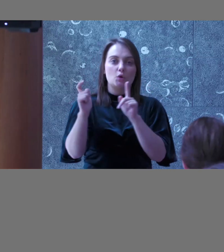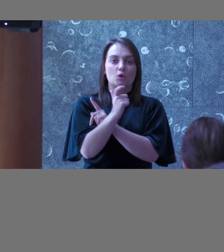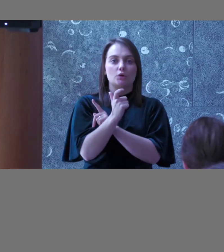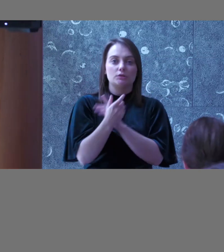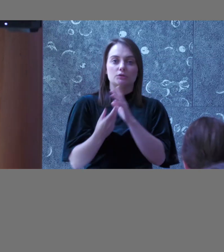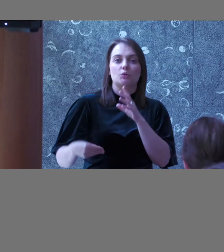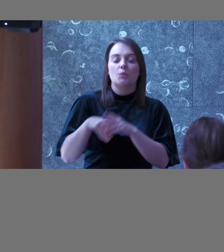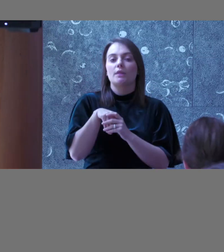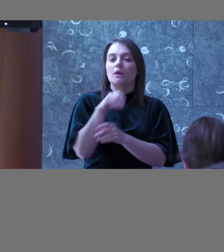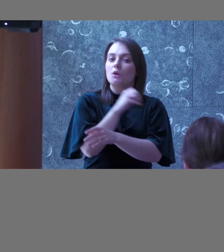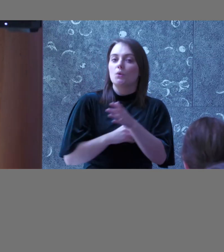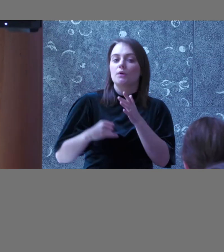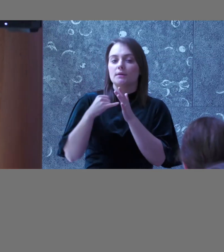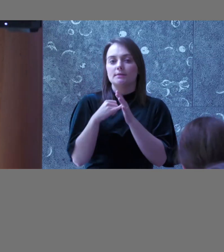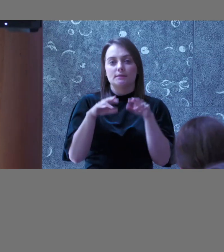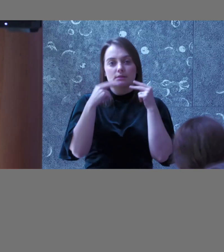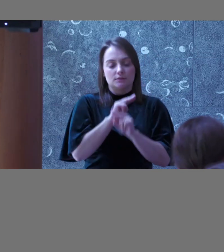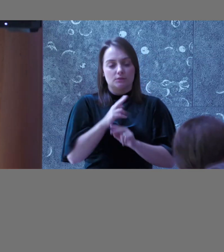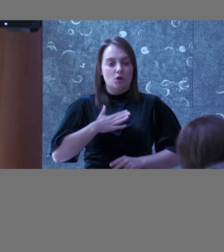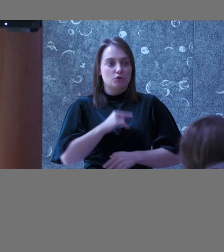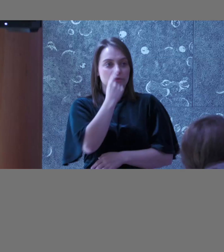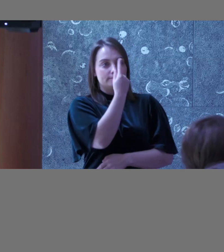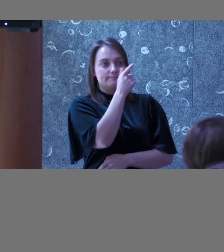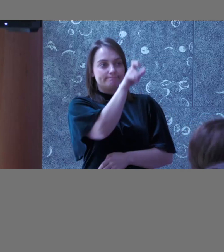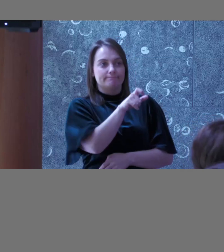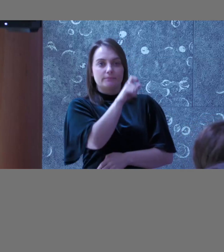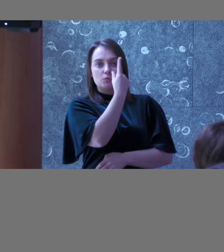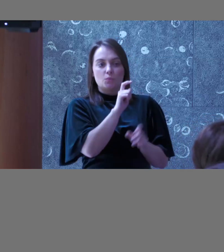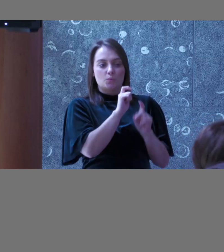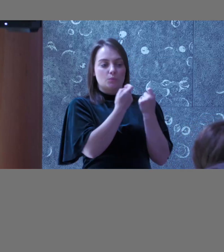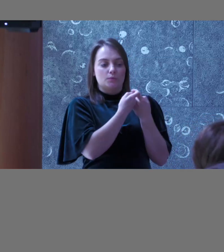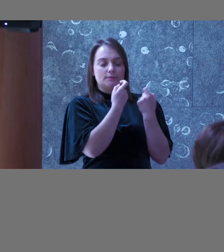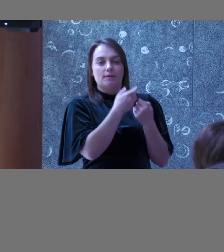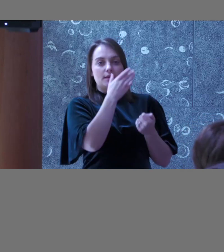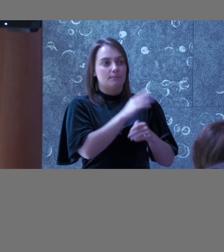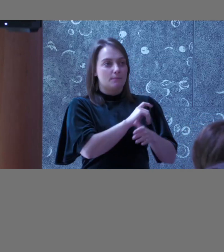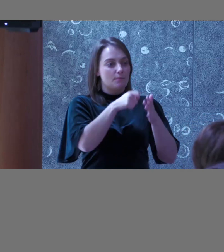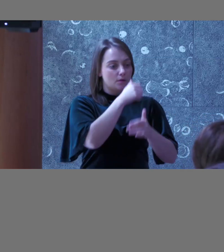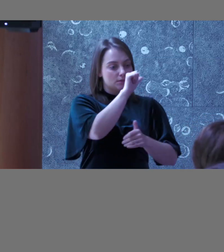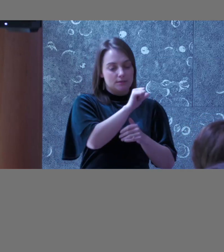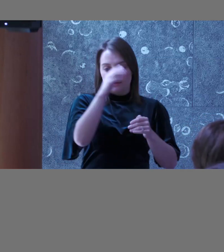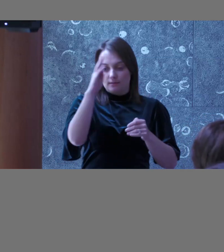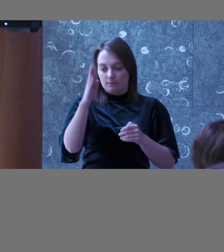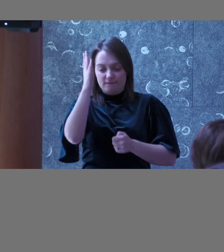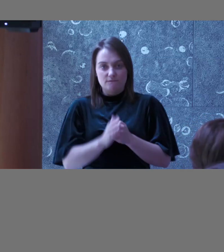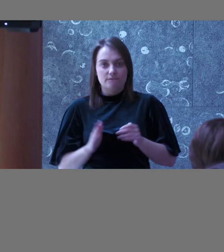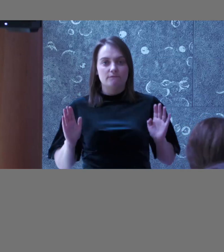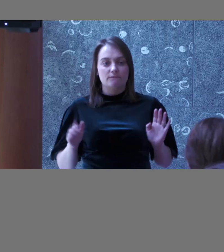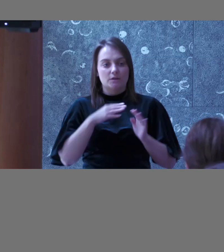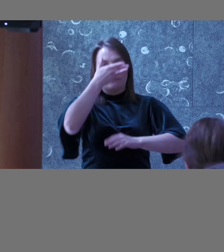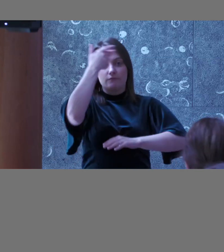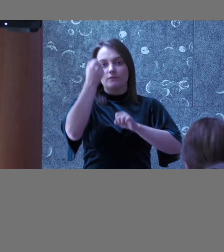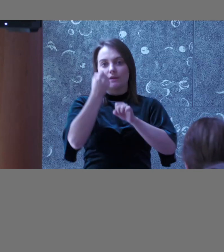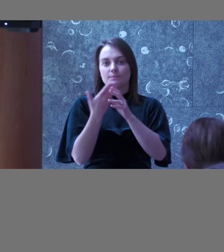the organization, that it's not just a project from A to B, but you need the whole